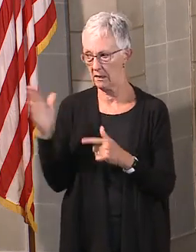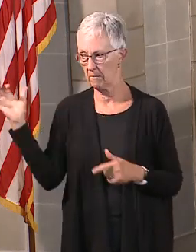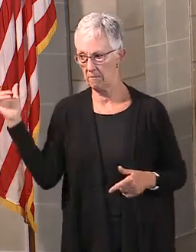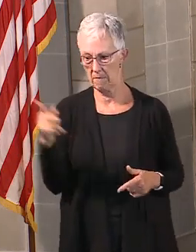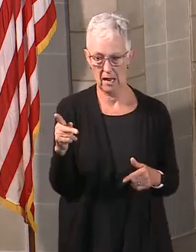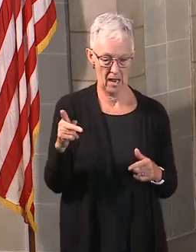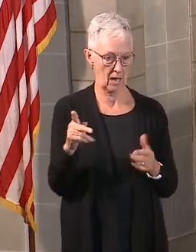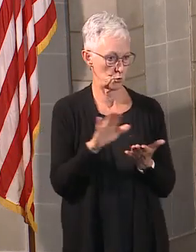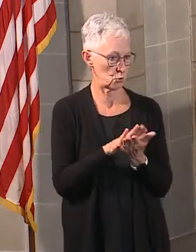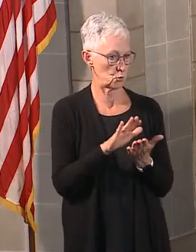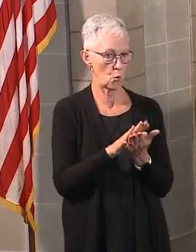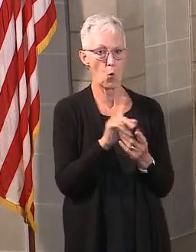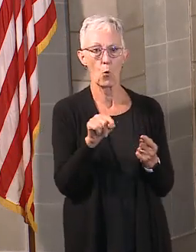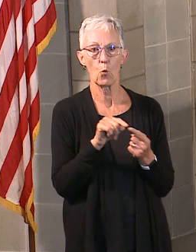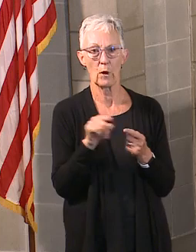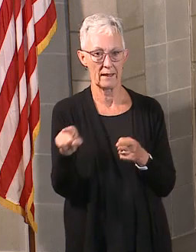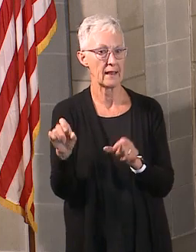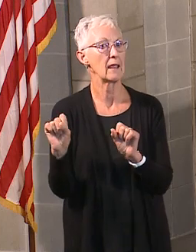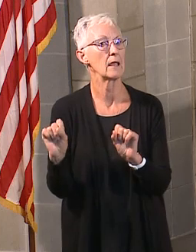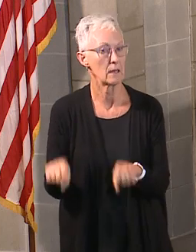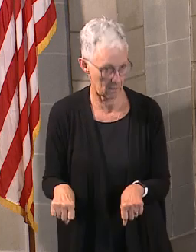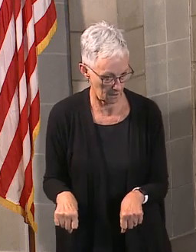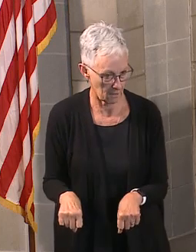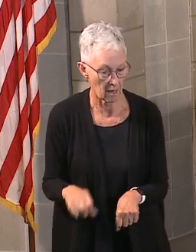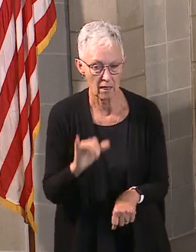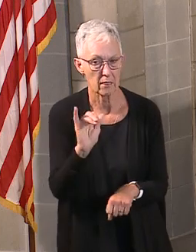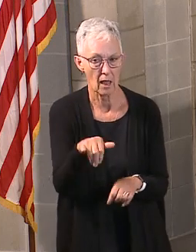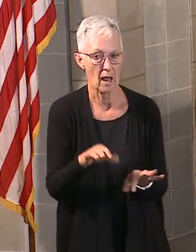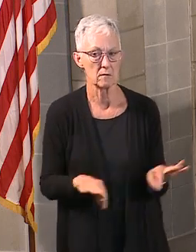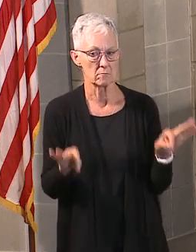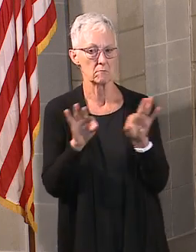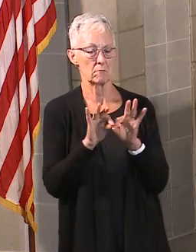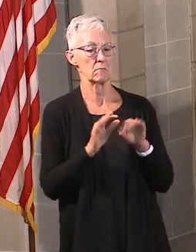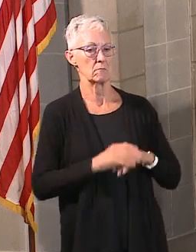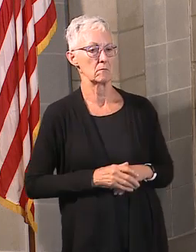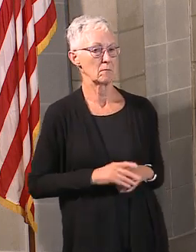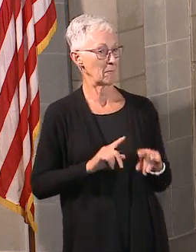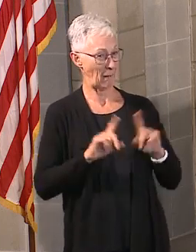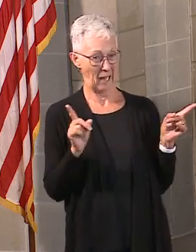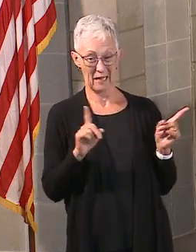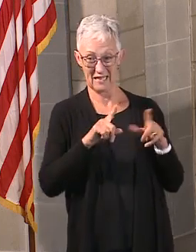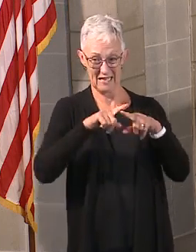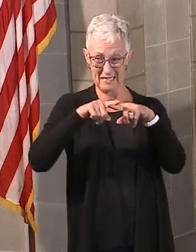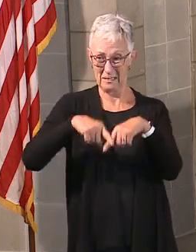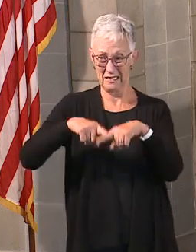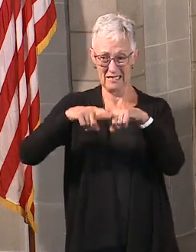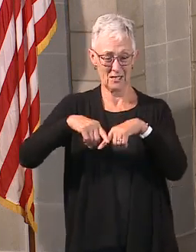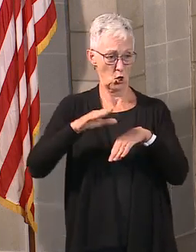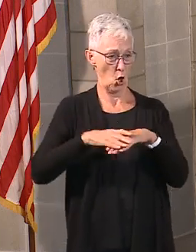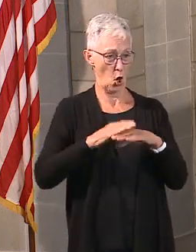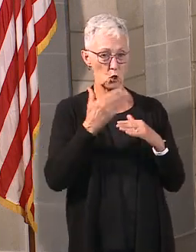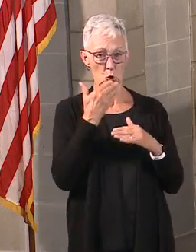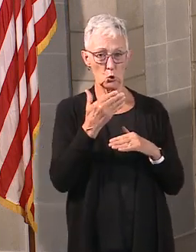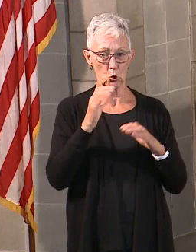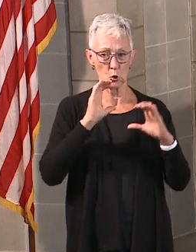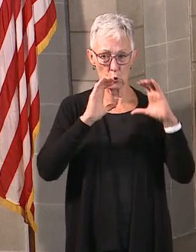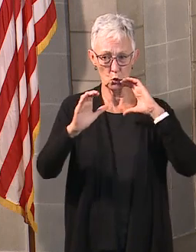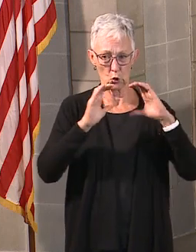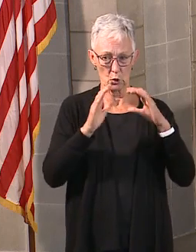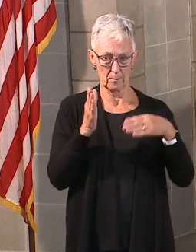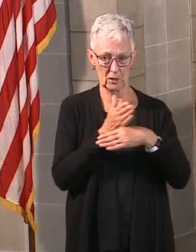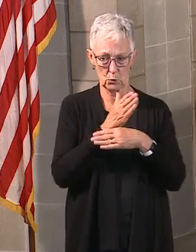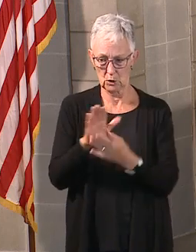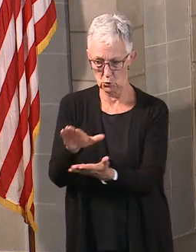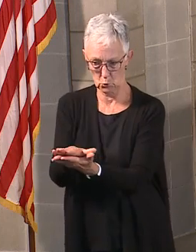as quickly as they can. So that's the real key. That's going to be really dependent on good communication between the school and local health